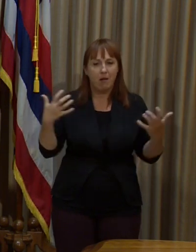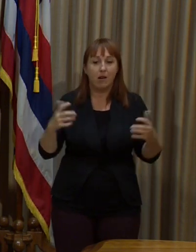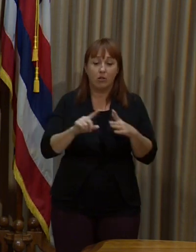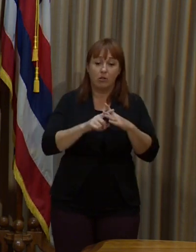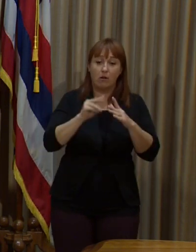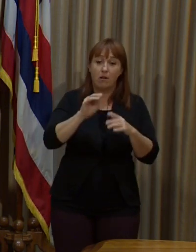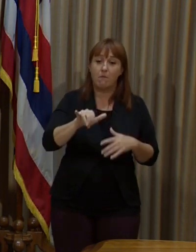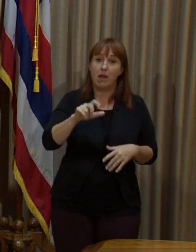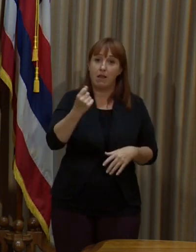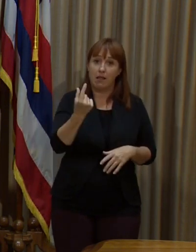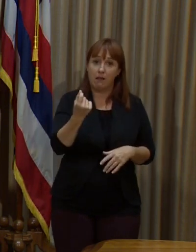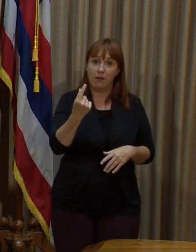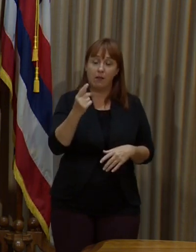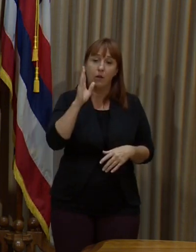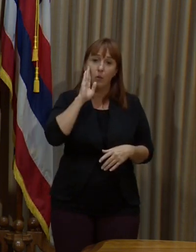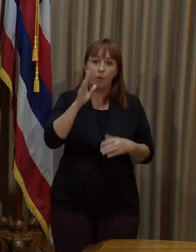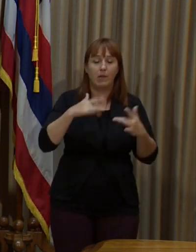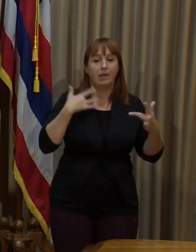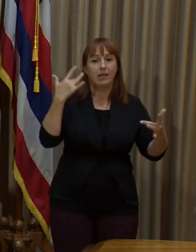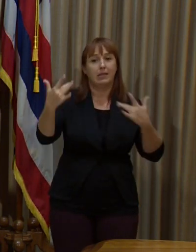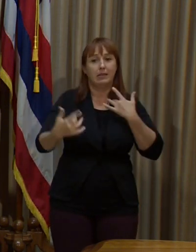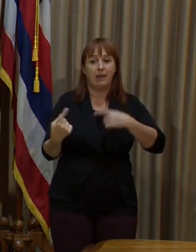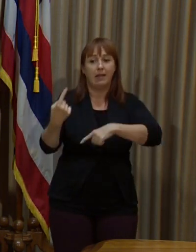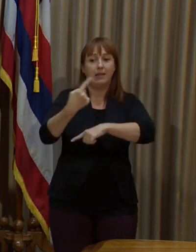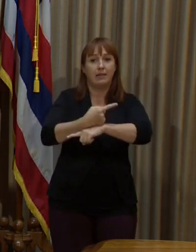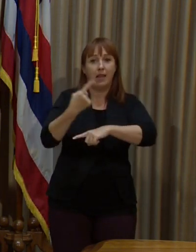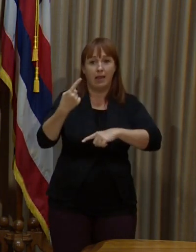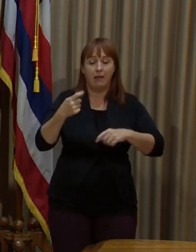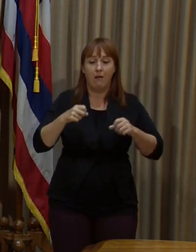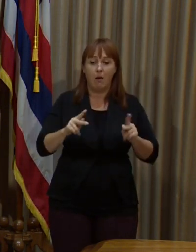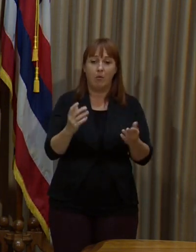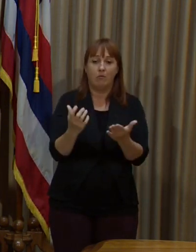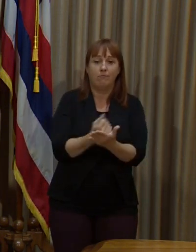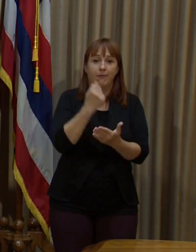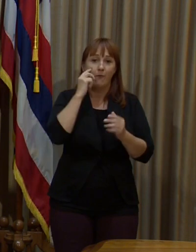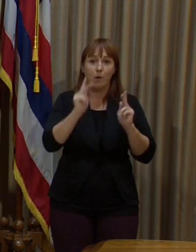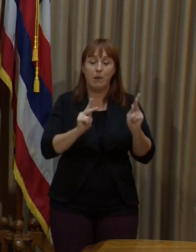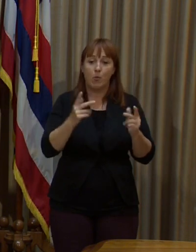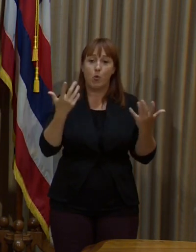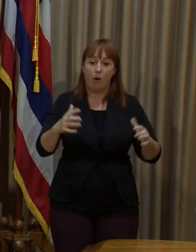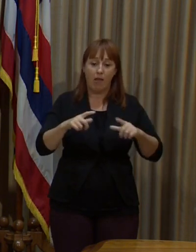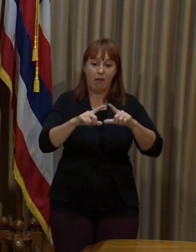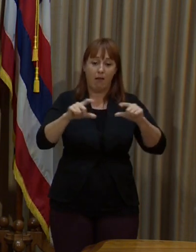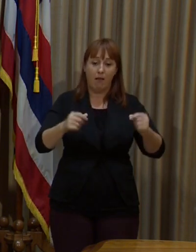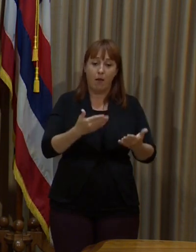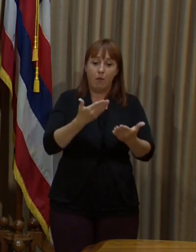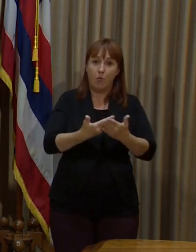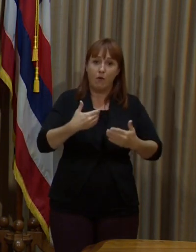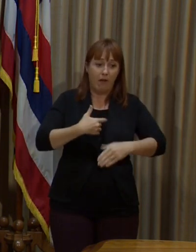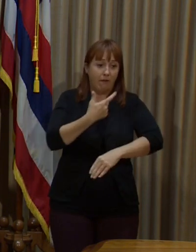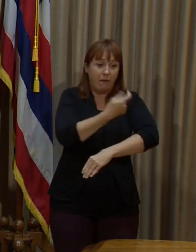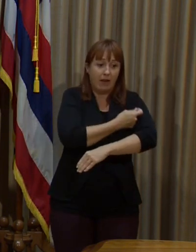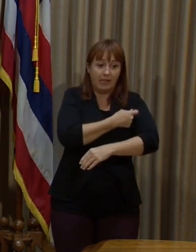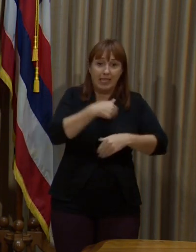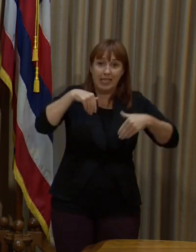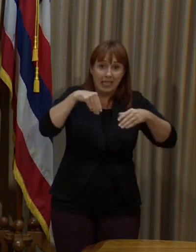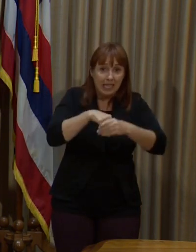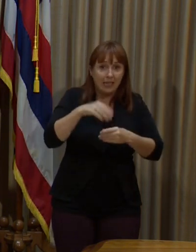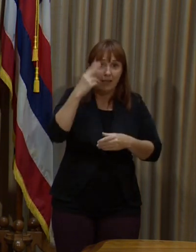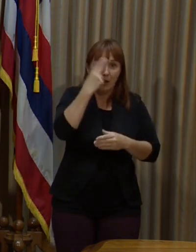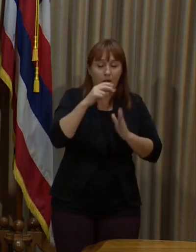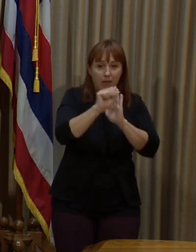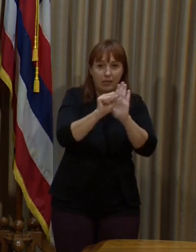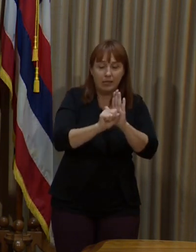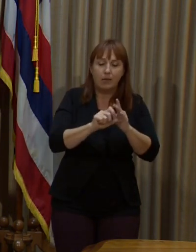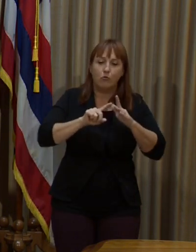11th will be an exciting opportunity for those who are vaccinated here in the state of Hawaii to